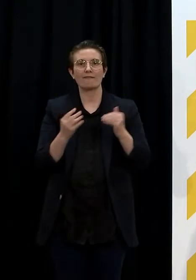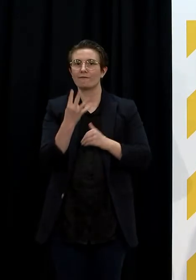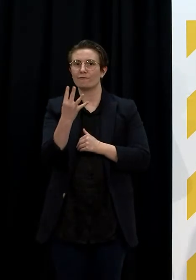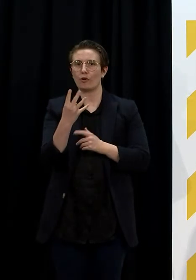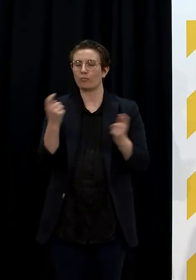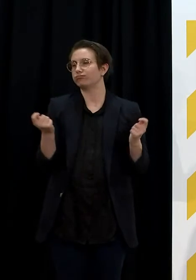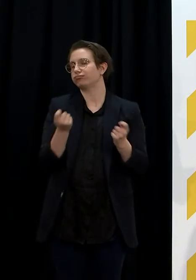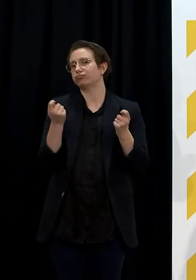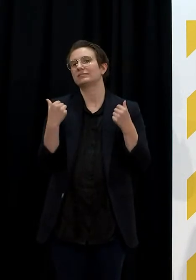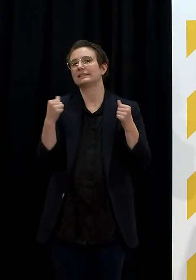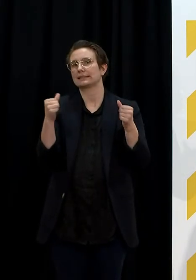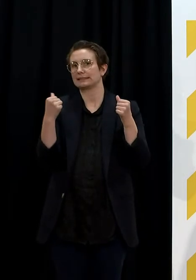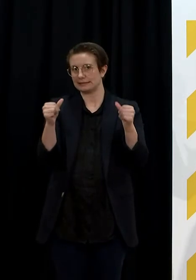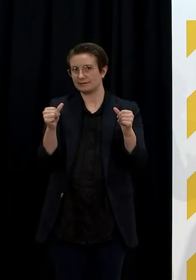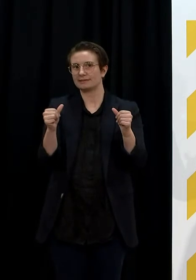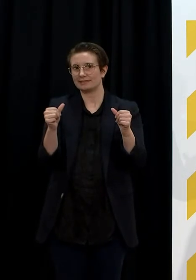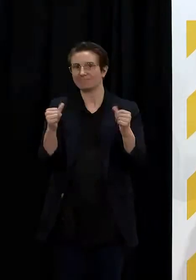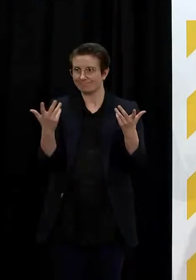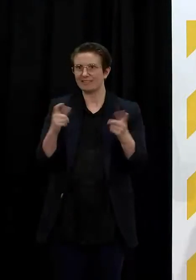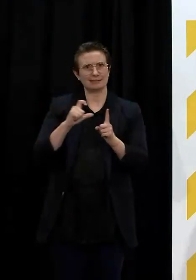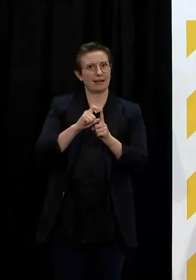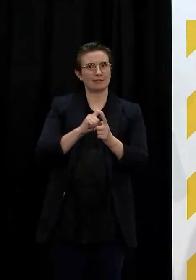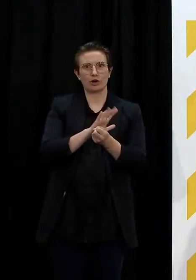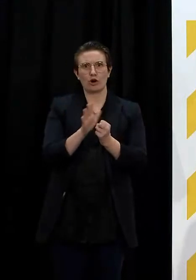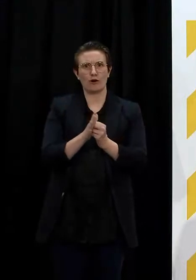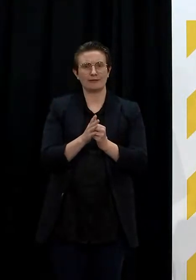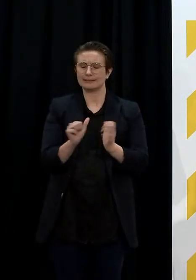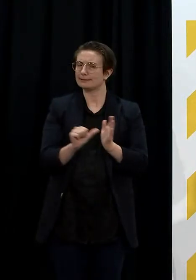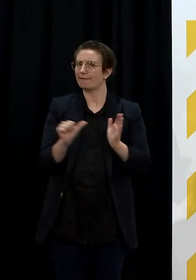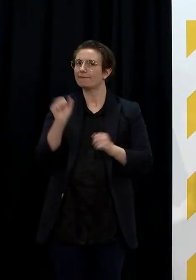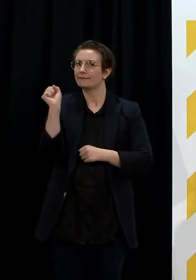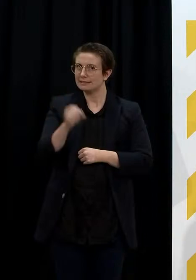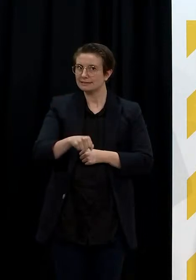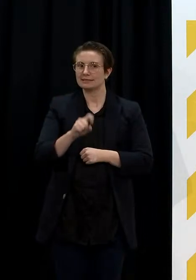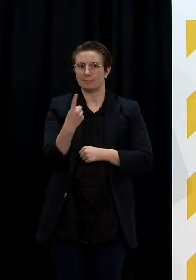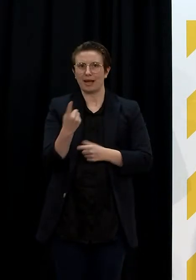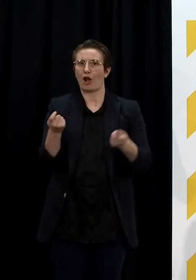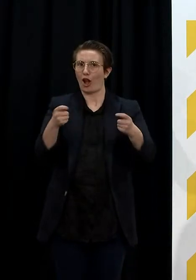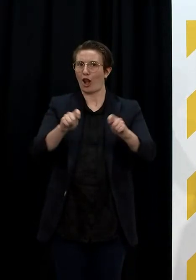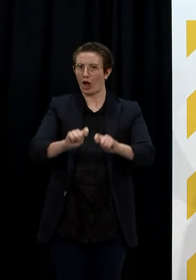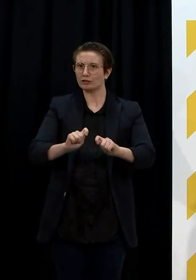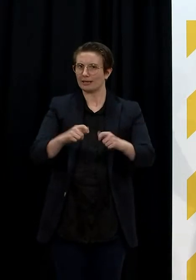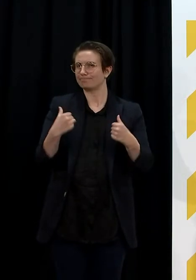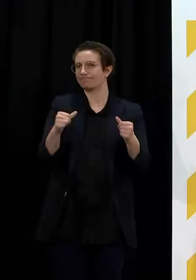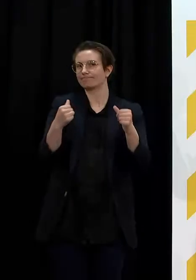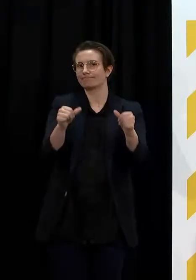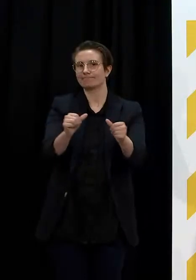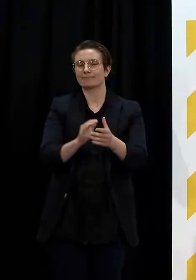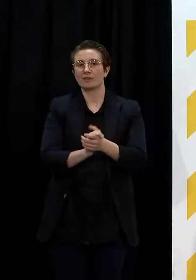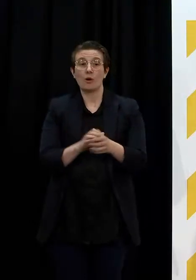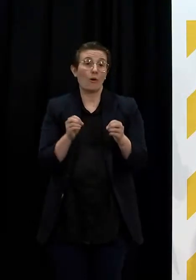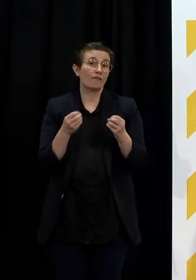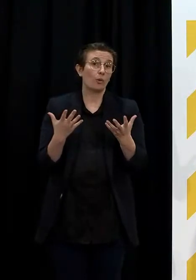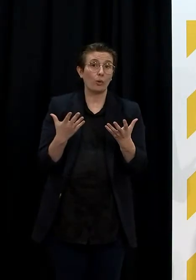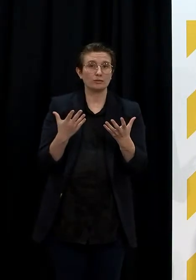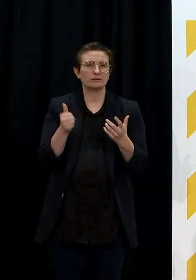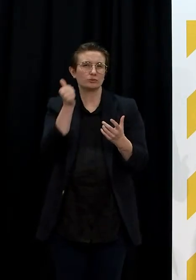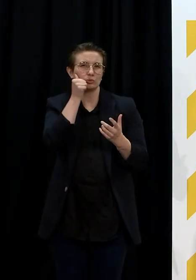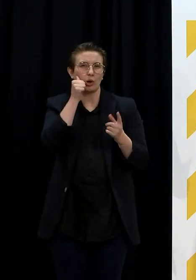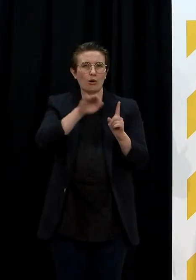the Delta strain. As I mentioned yesterday, the numbers could still bounce around a little. However, the latest